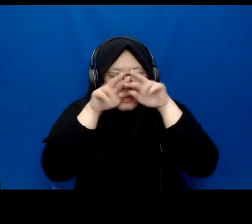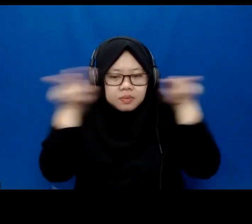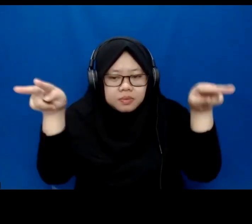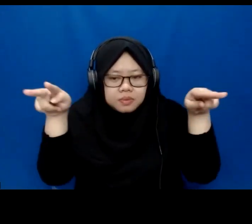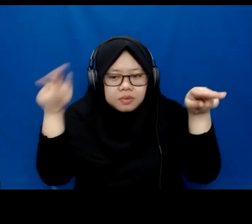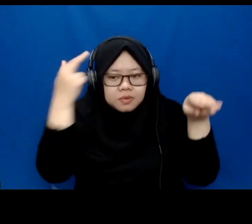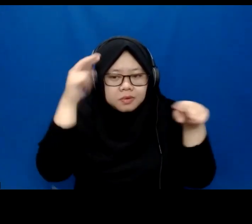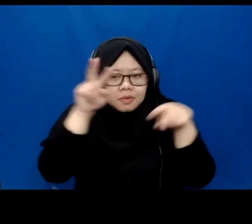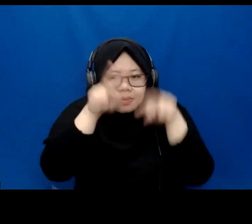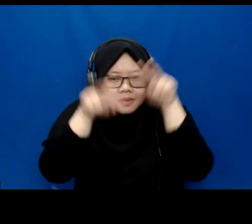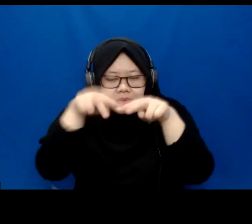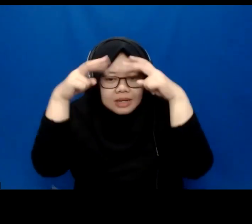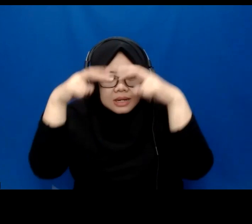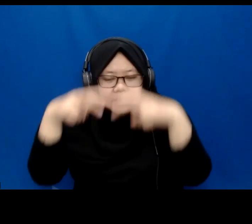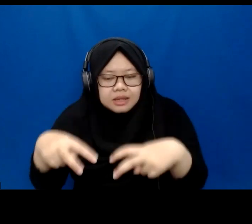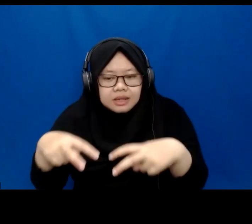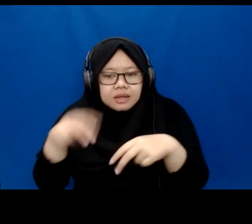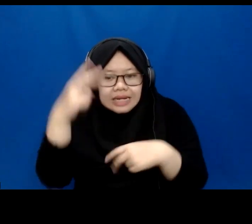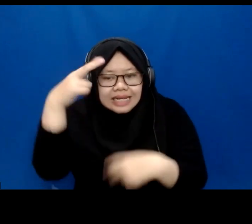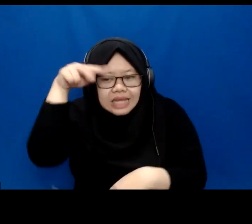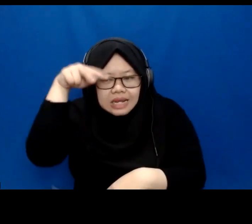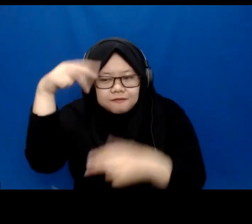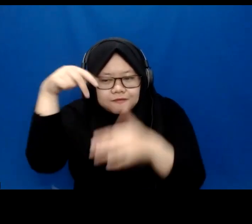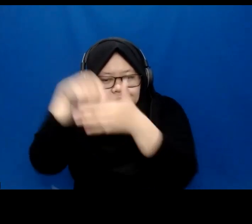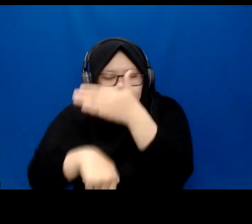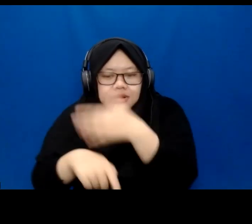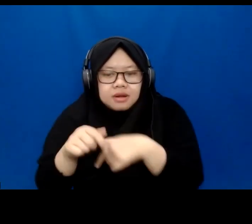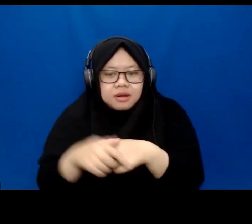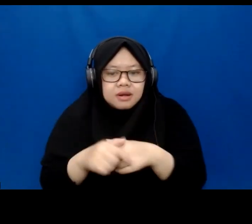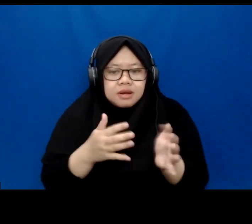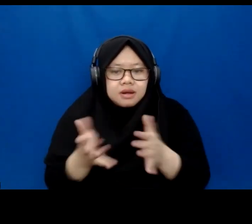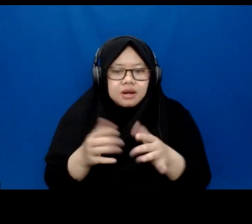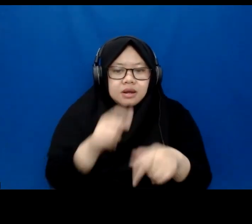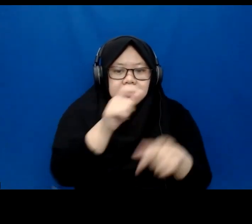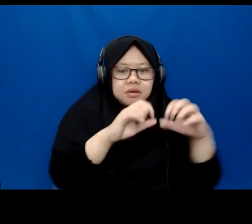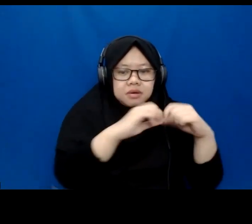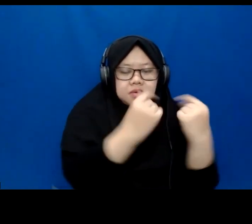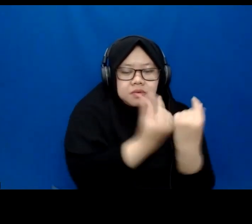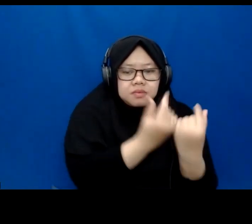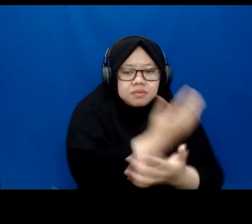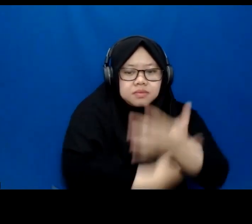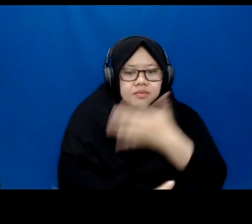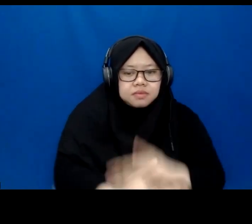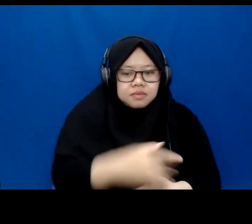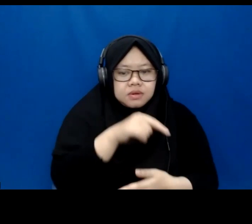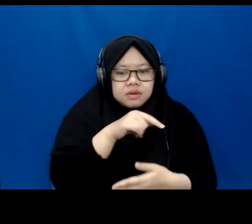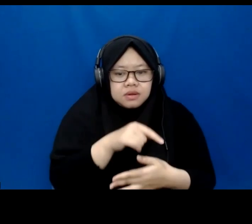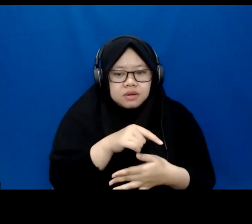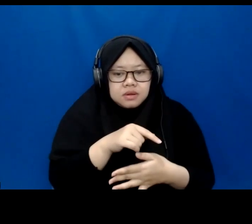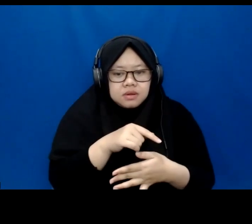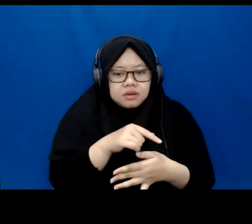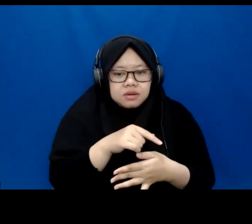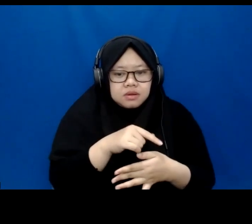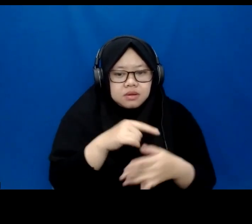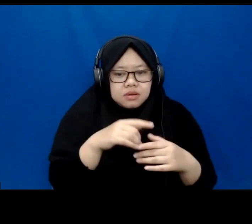see details better than us. And another group of disabled people that we work with is autistic people